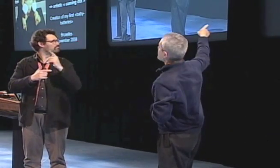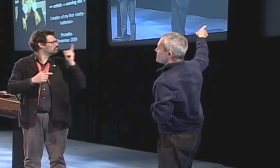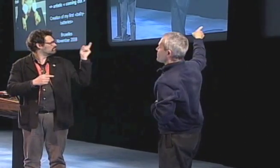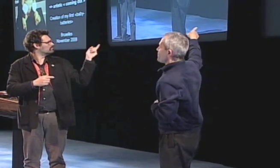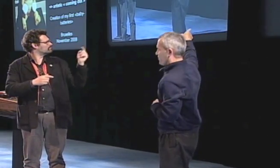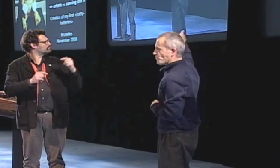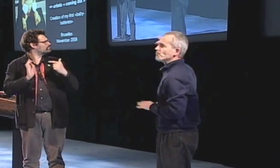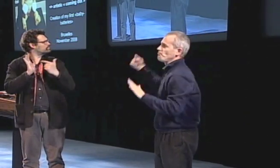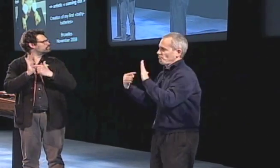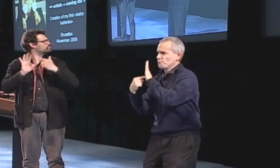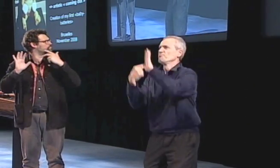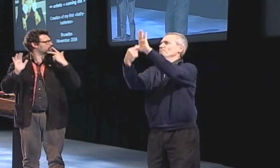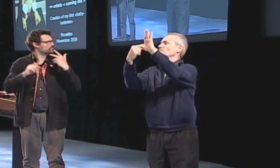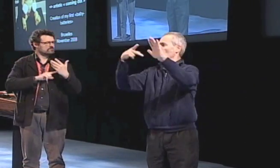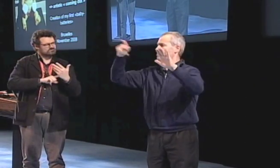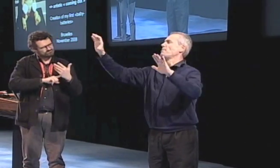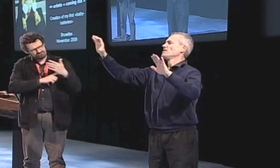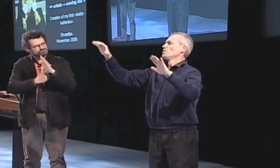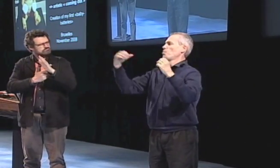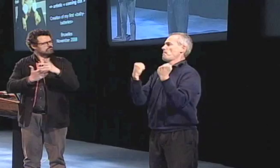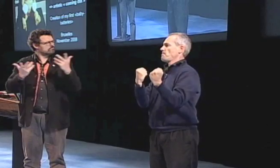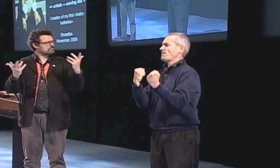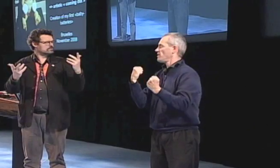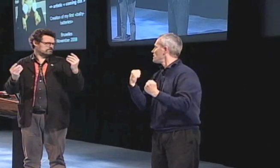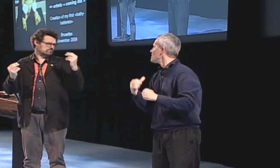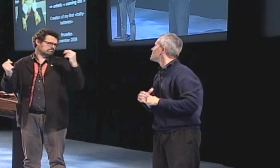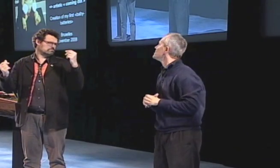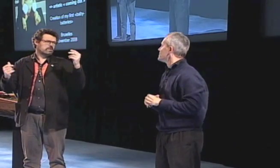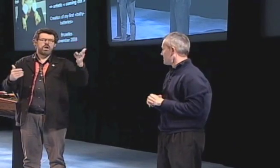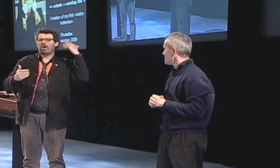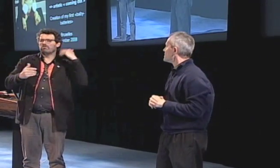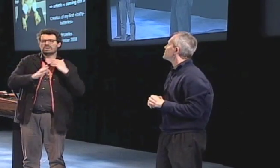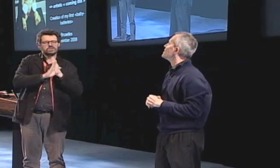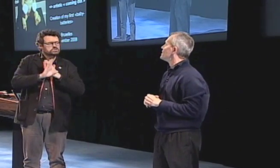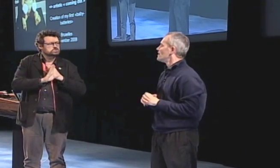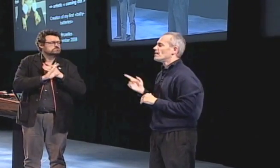and show a picture of this work to the public.